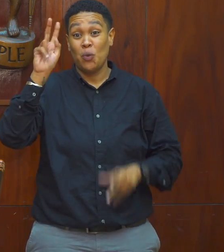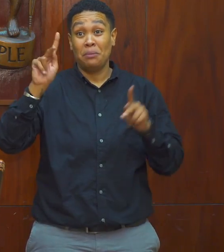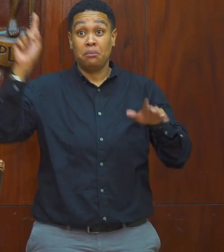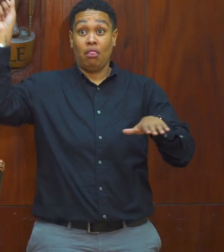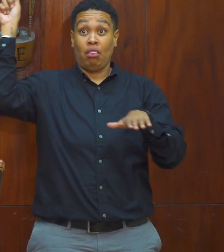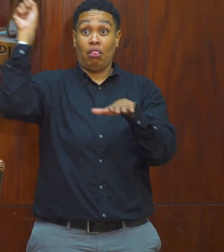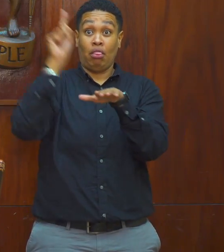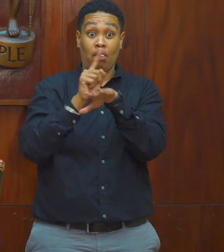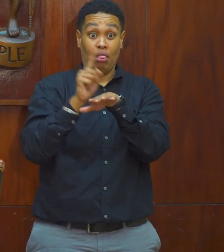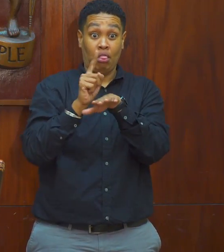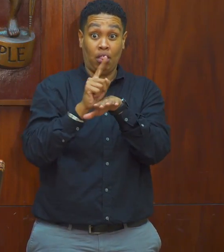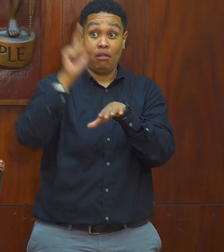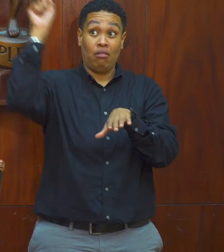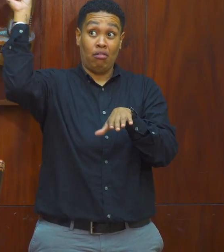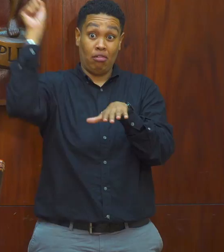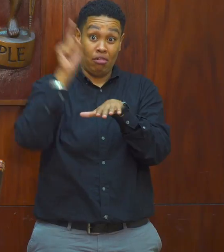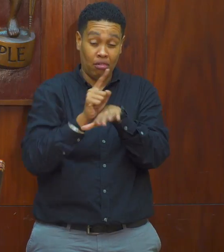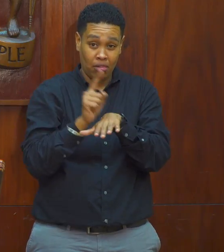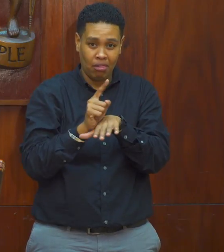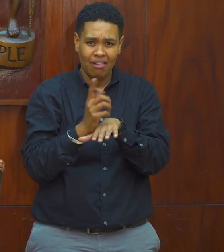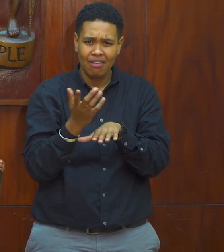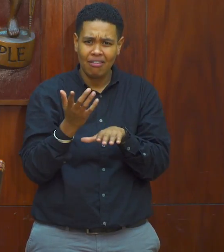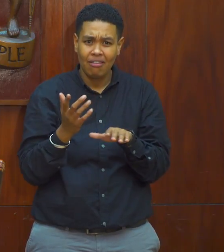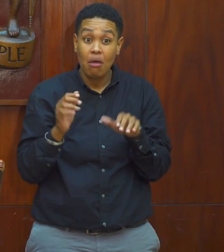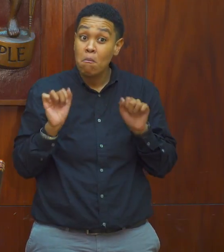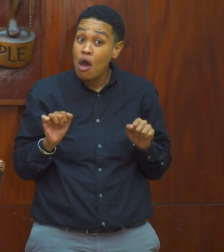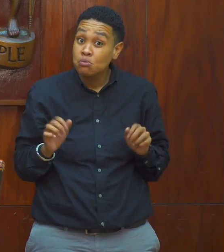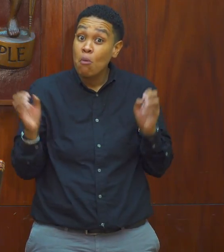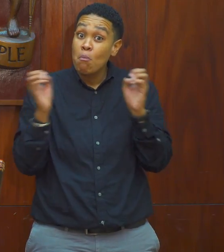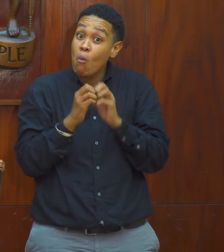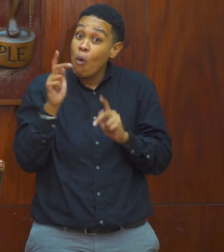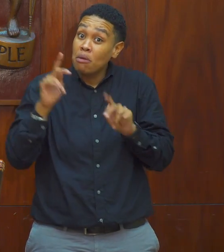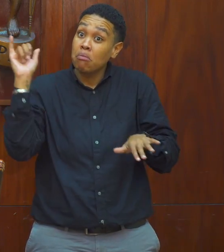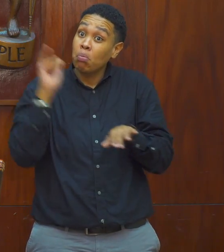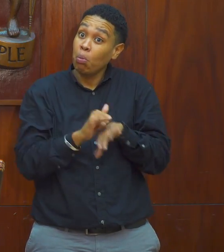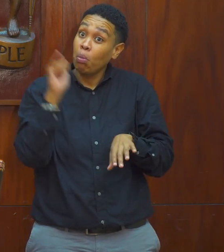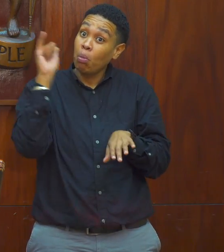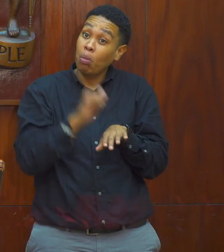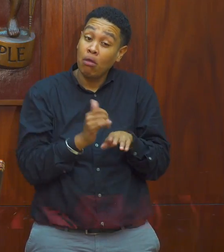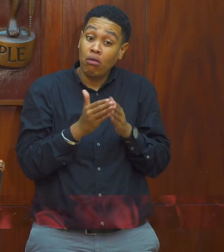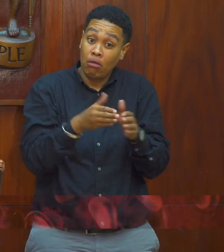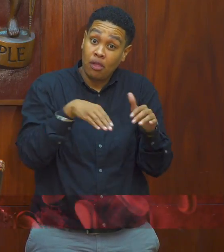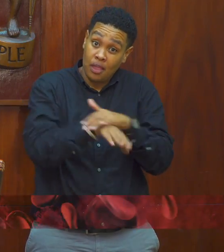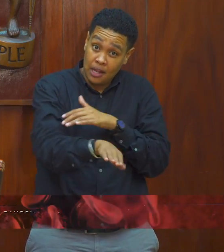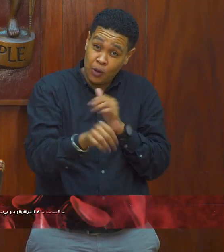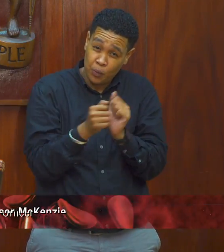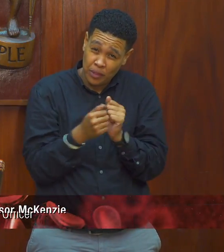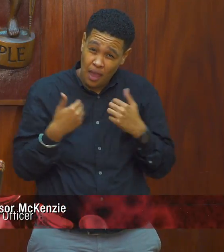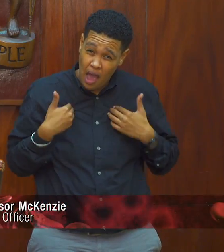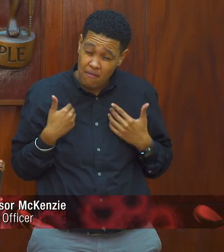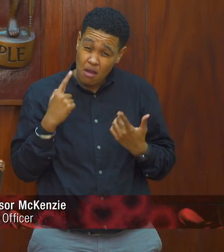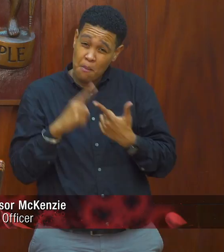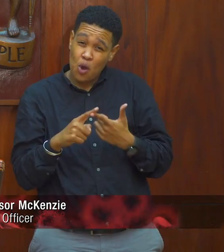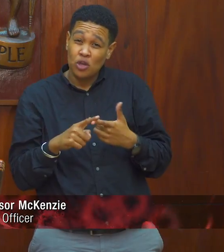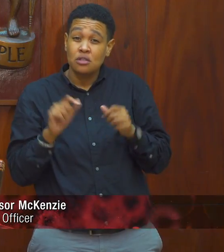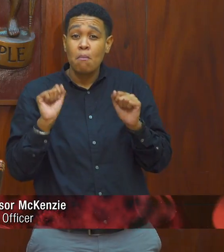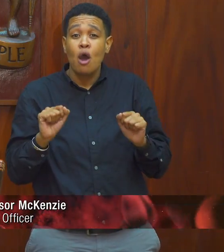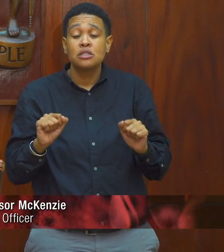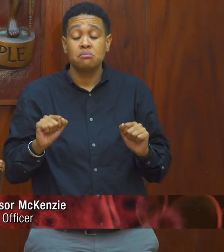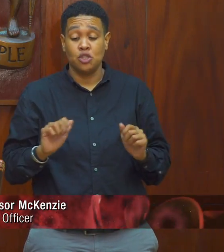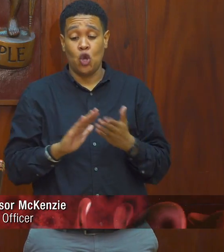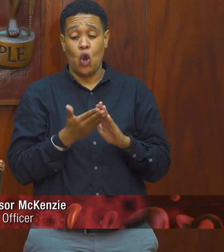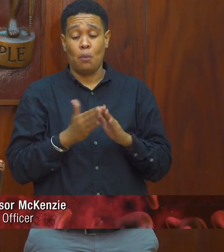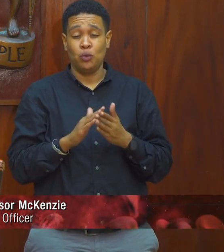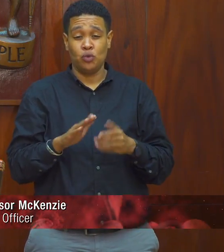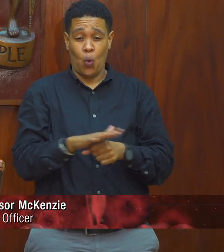cases and the possibility of more imported cases, as well as the possibility of local transmission,